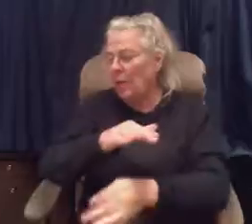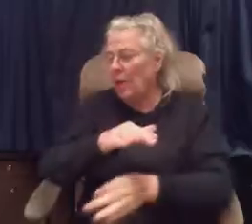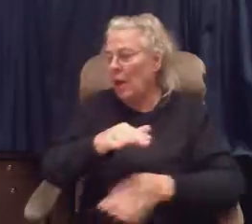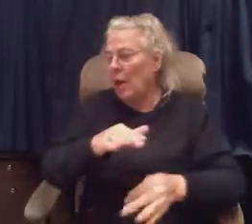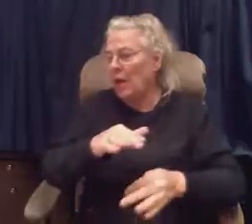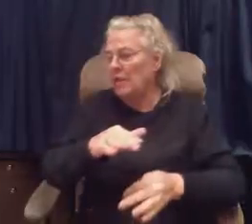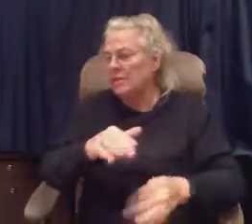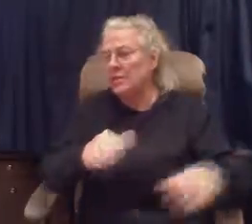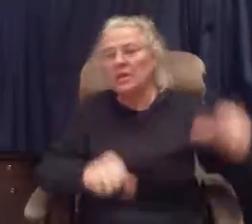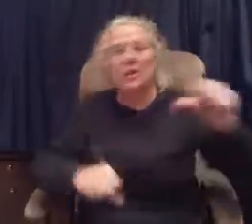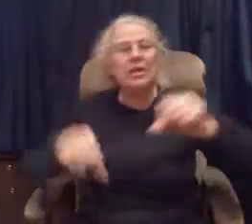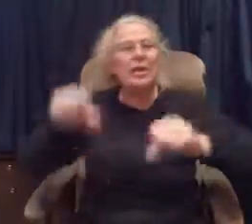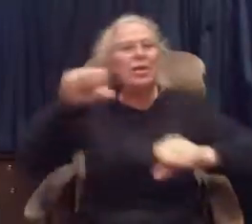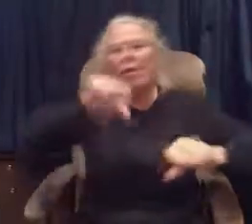base denial